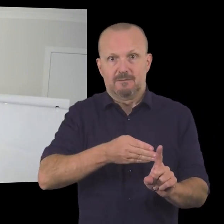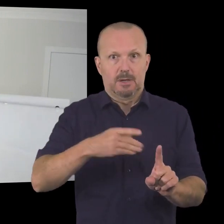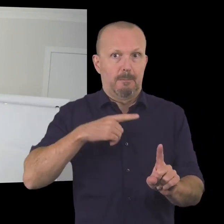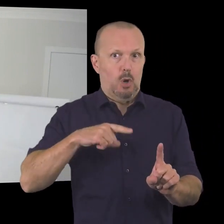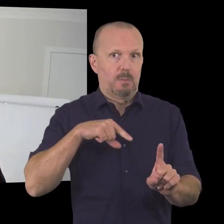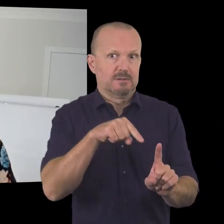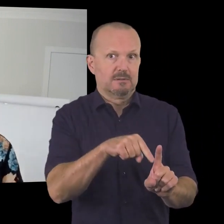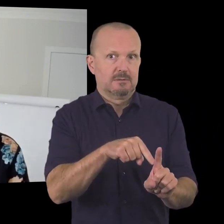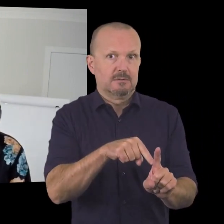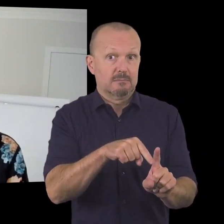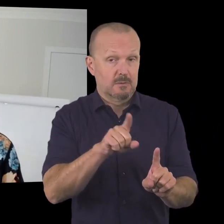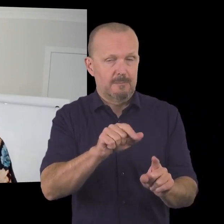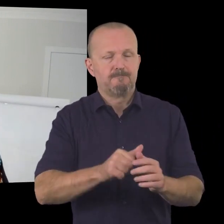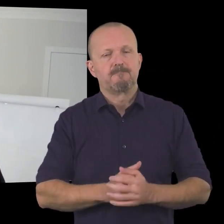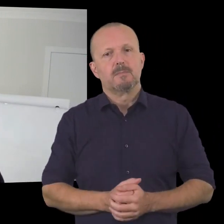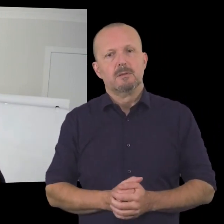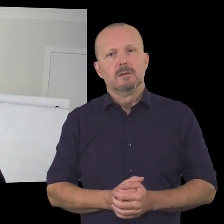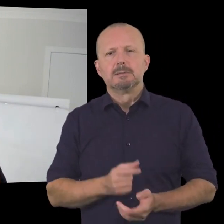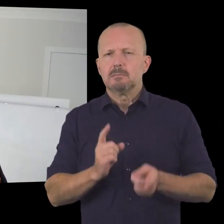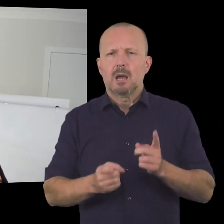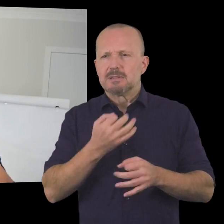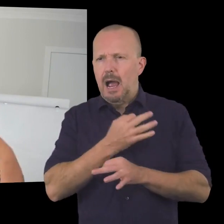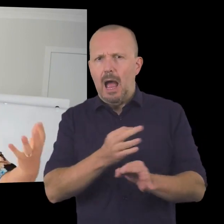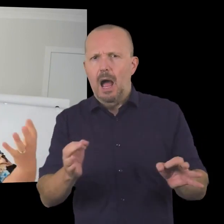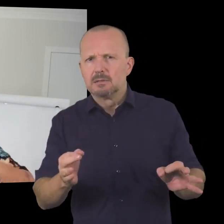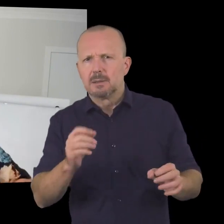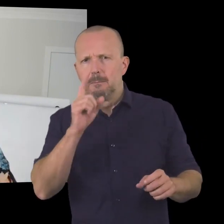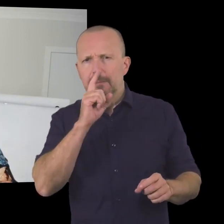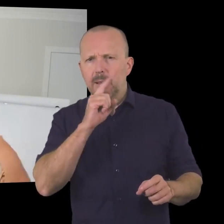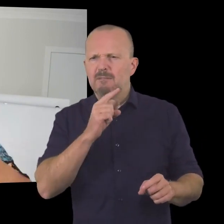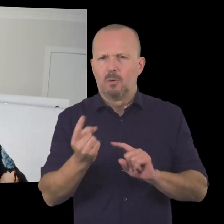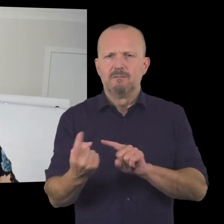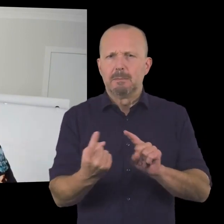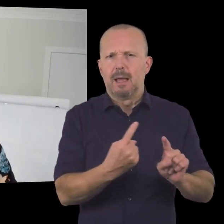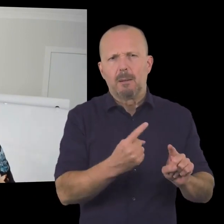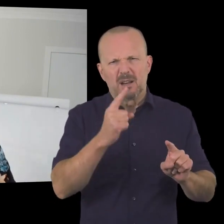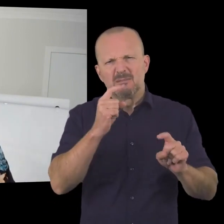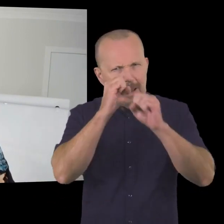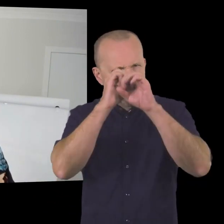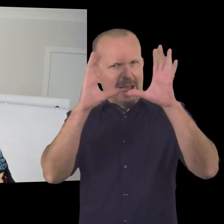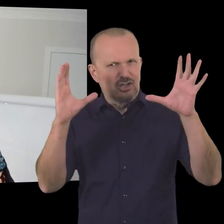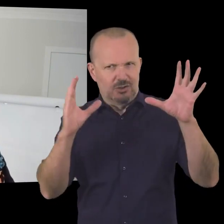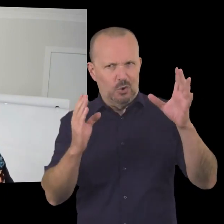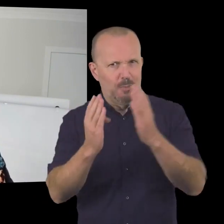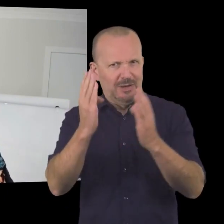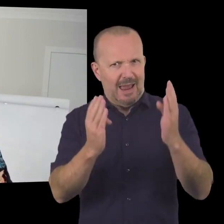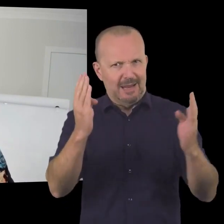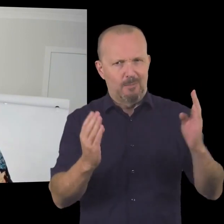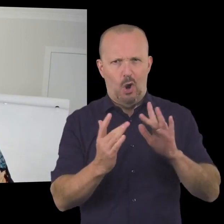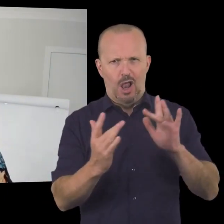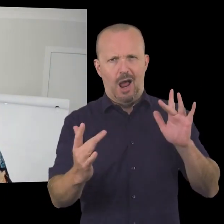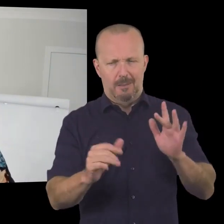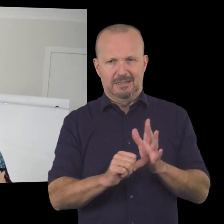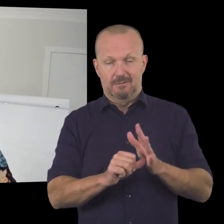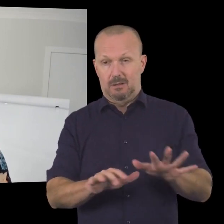purpose uh so i usually ask this question and get a bit of feedback from everyone but i'm going to imagine that you're putting up your